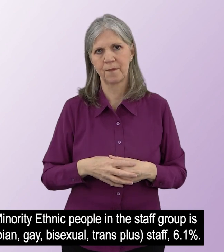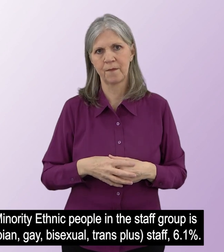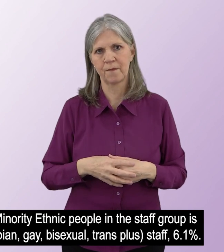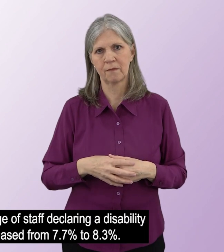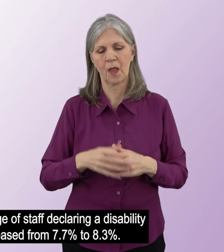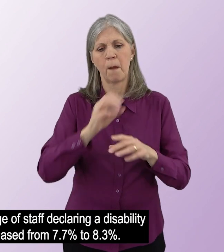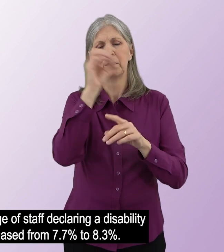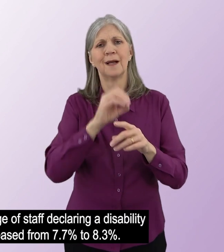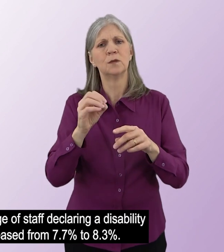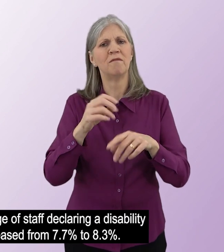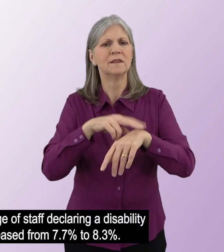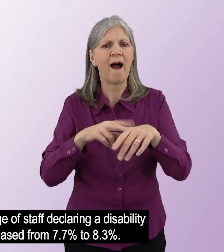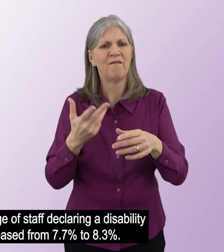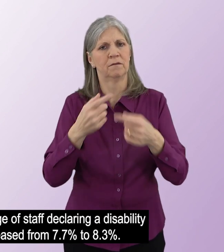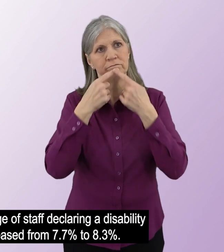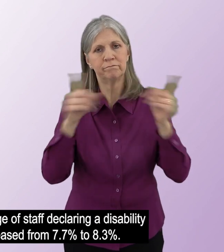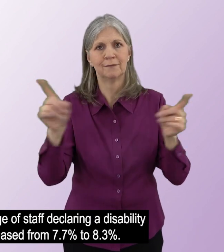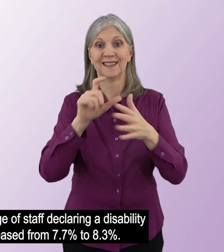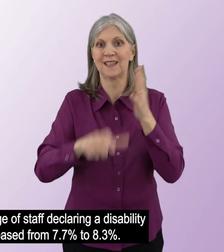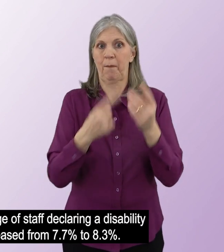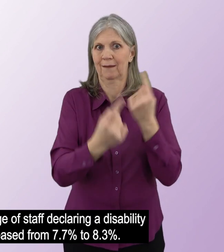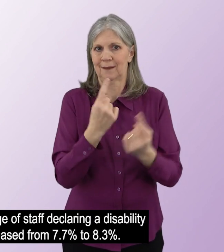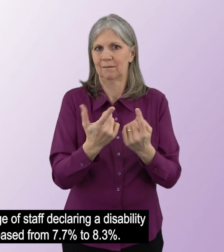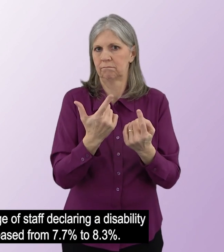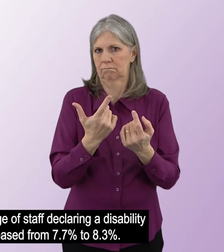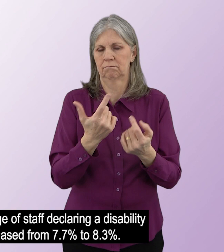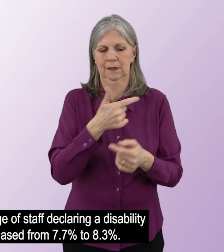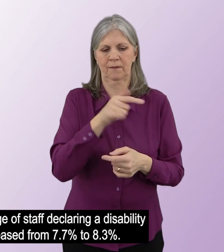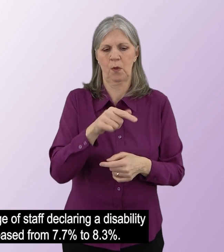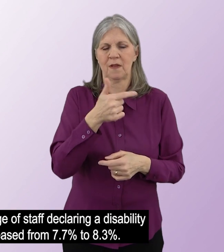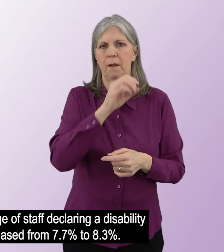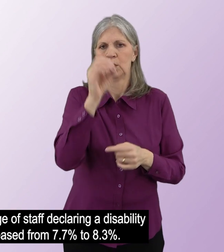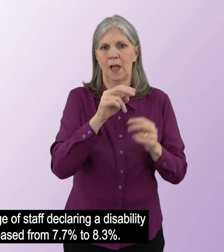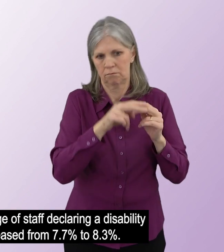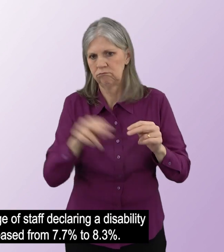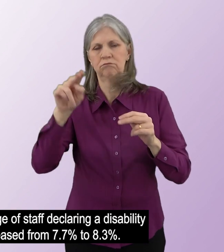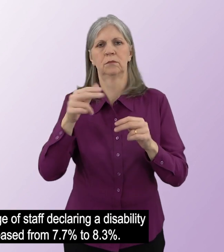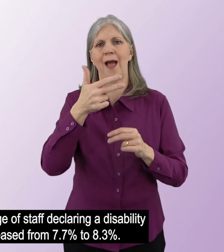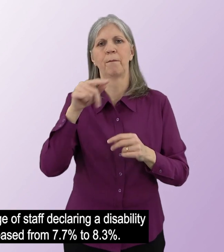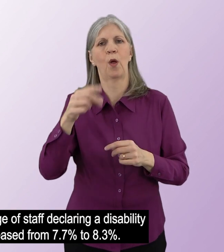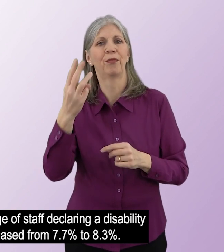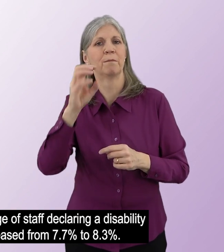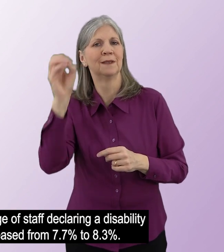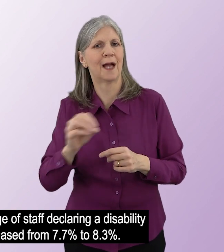percentage of staff declaring a disability has increased from 7.7% to 8.3%.